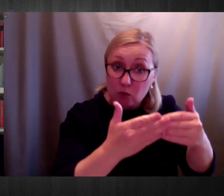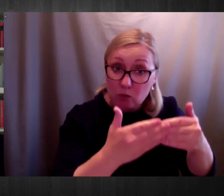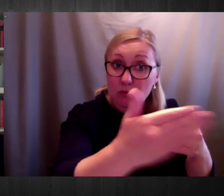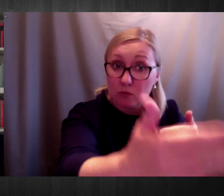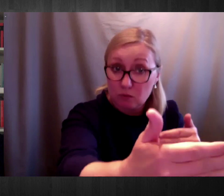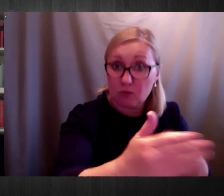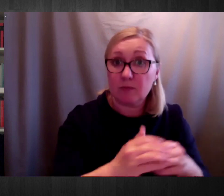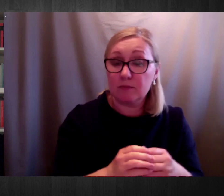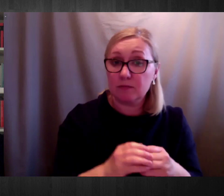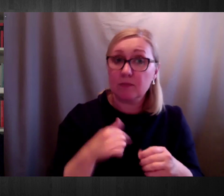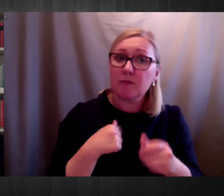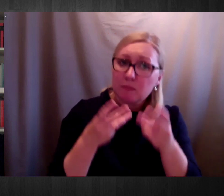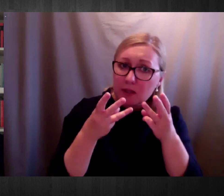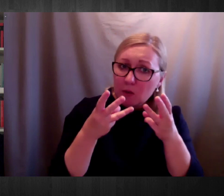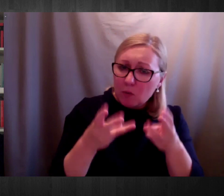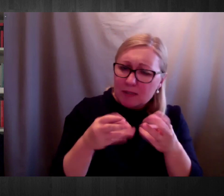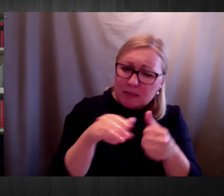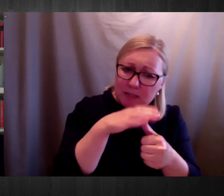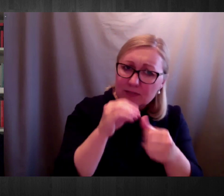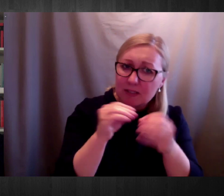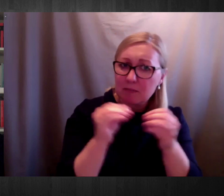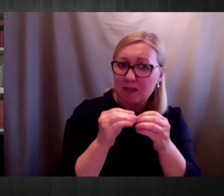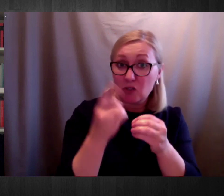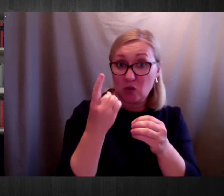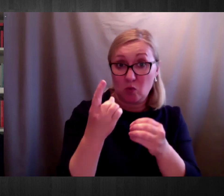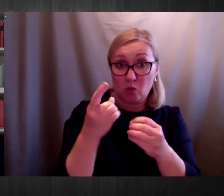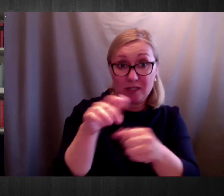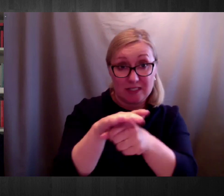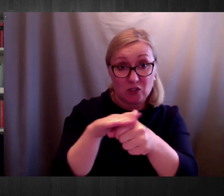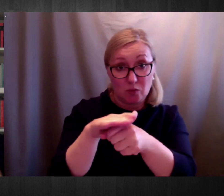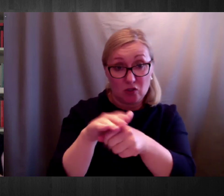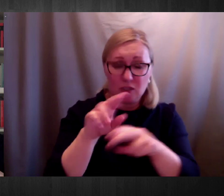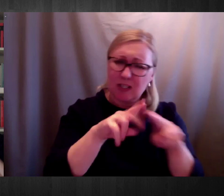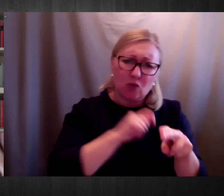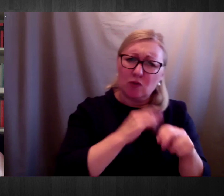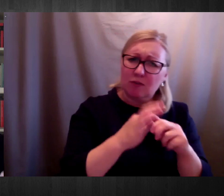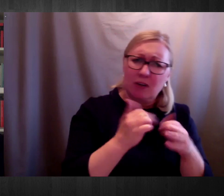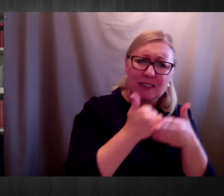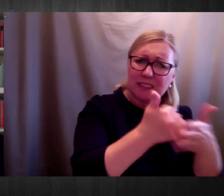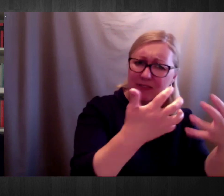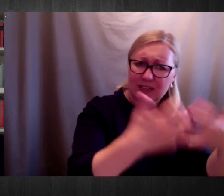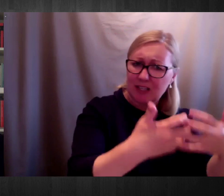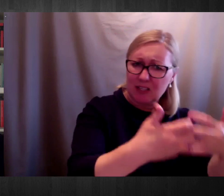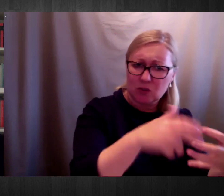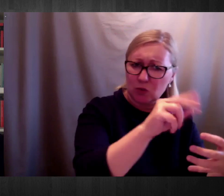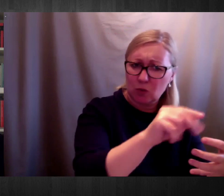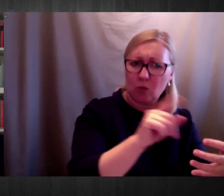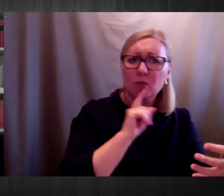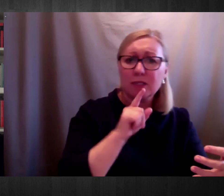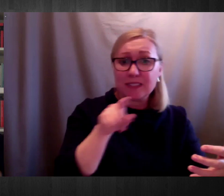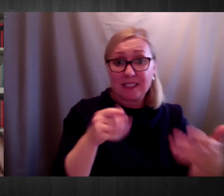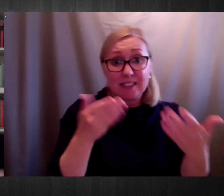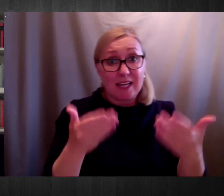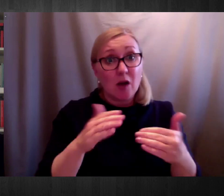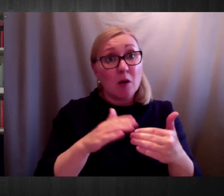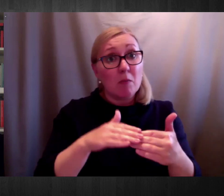technology and this is not the case of assistive technology, technology, but in many cases, people is now thinking of how we can work remotely, right? This has been